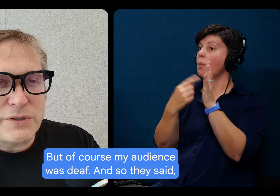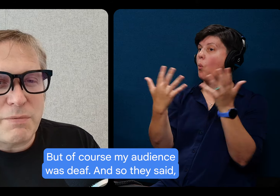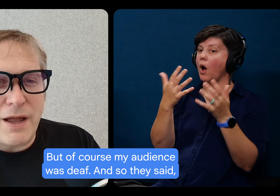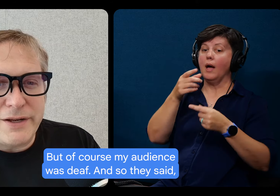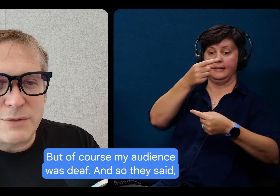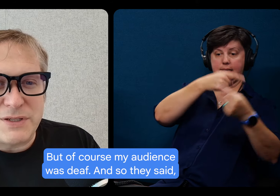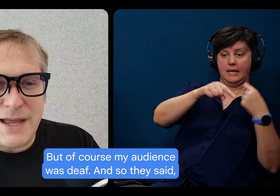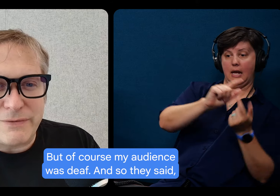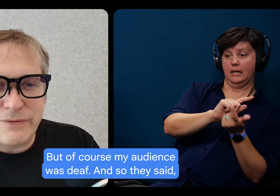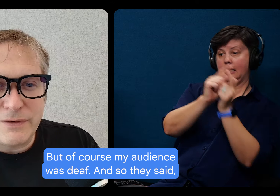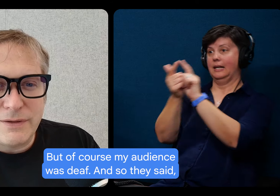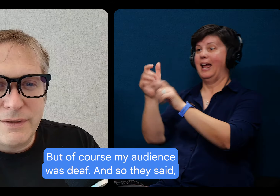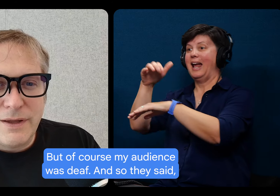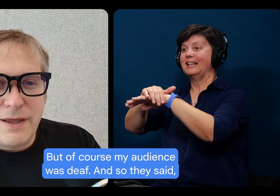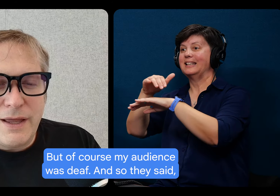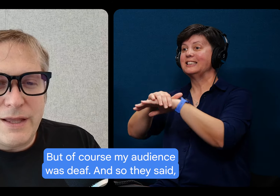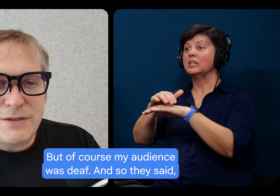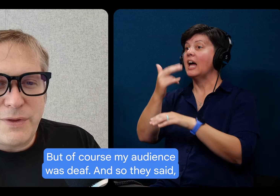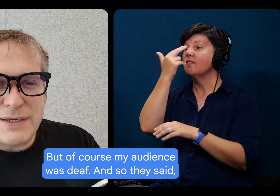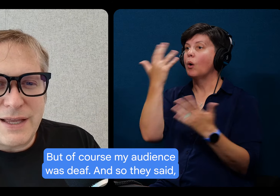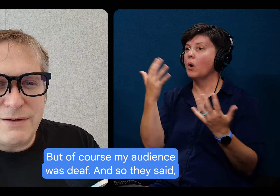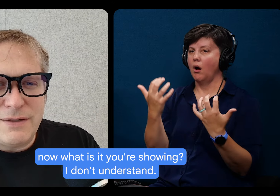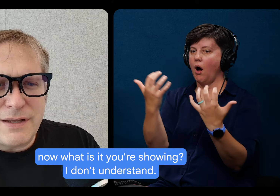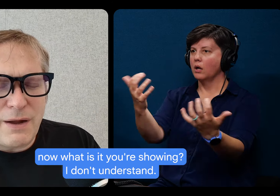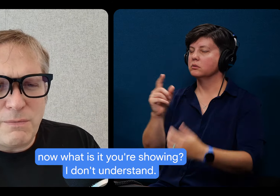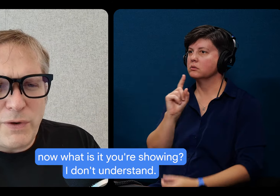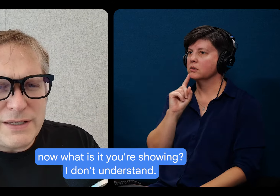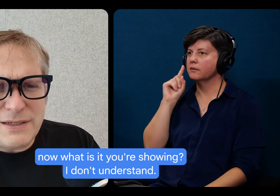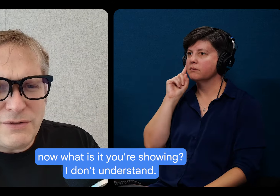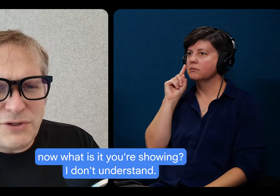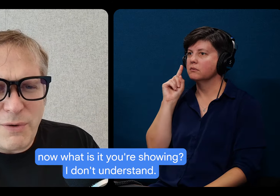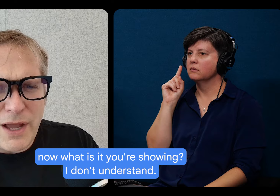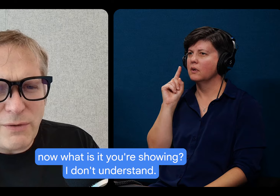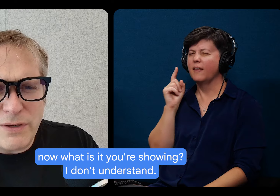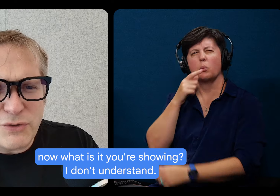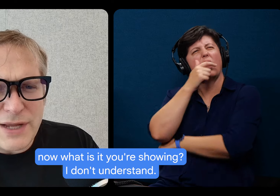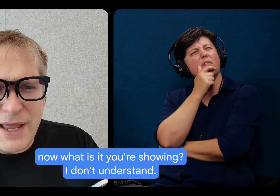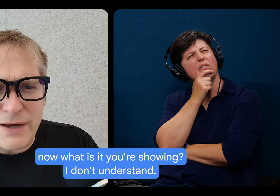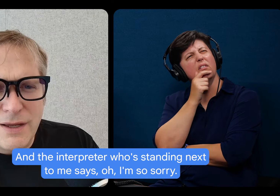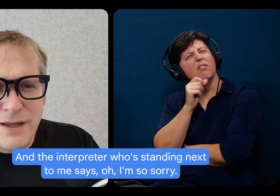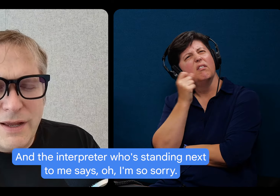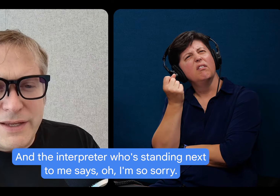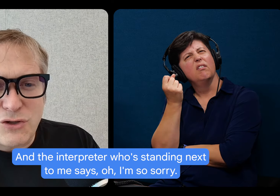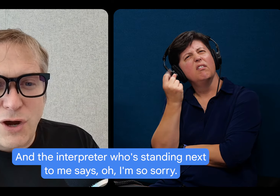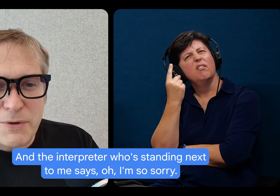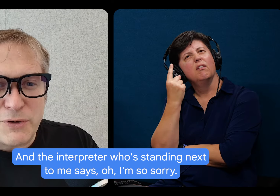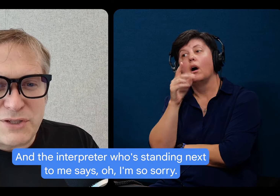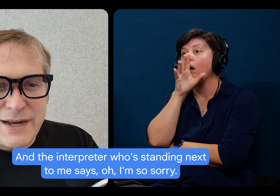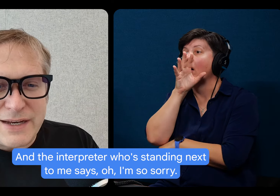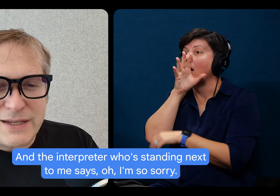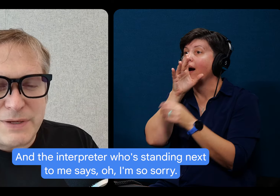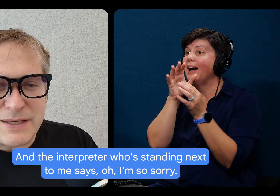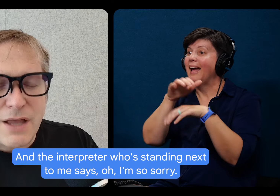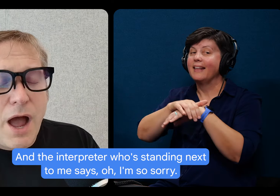of course my audience was deaf. And so they said, now, what is it you're showing? I don't understand. And the interpreter